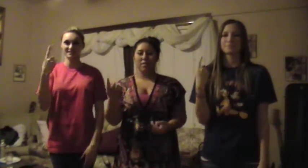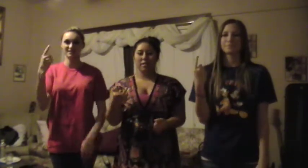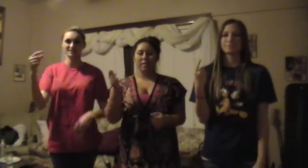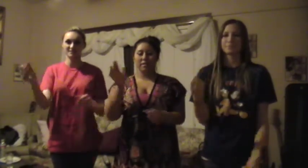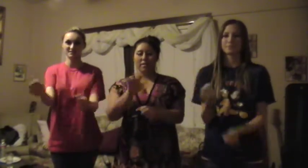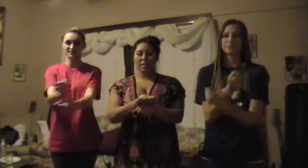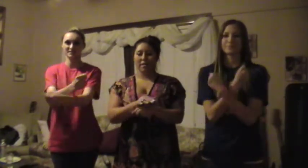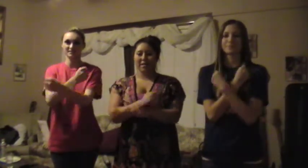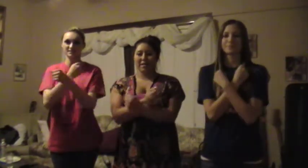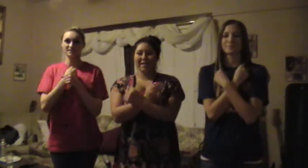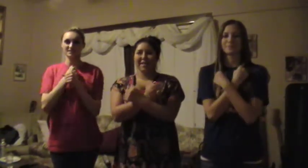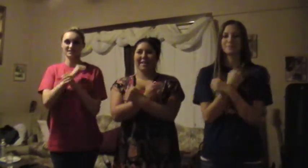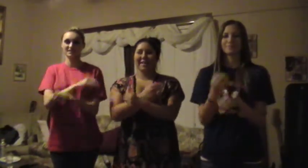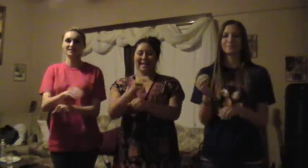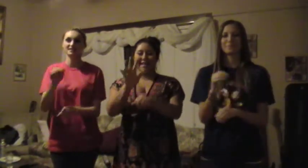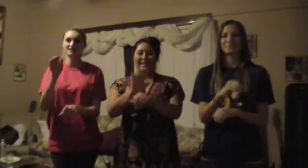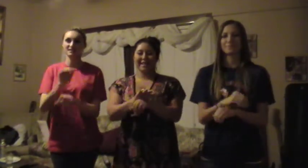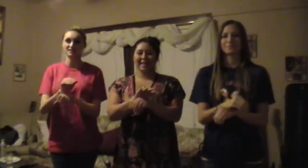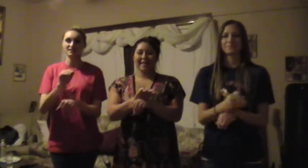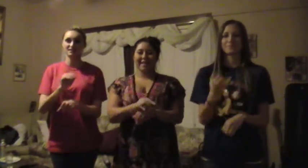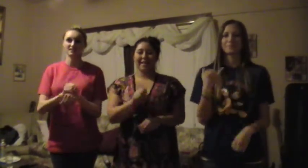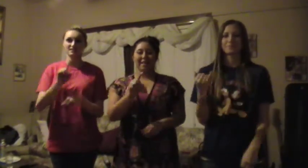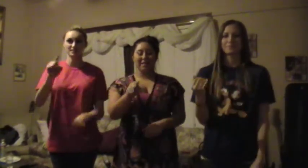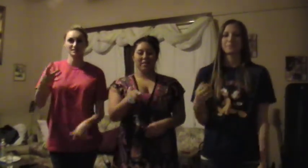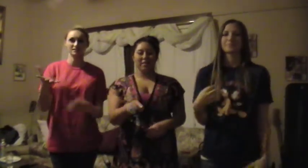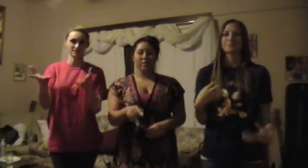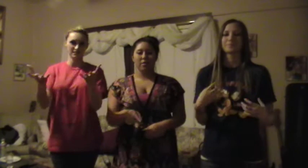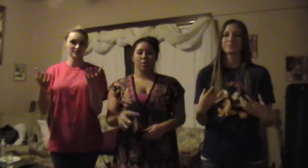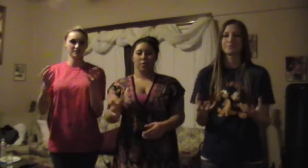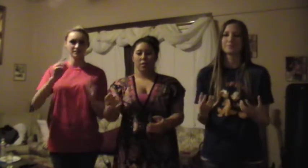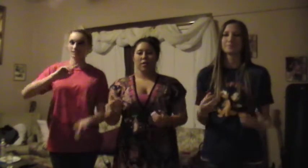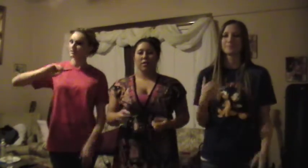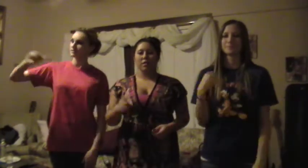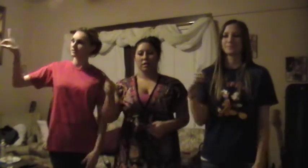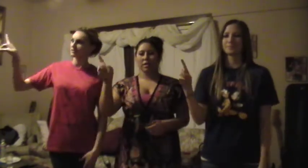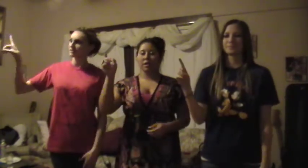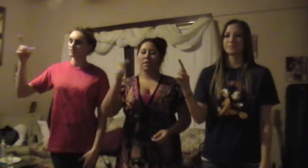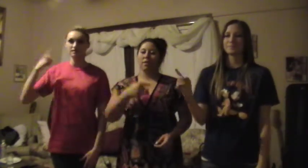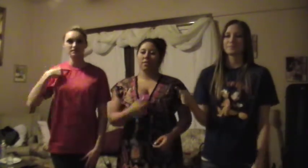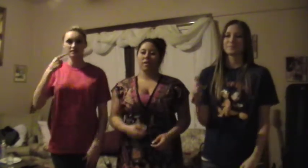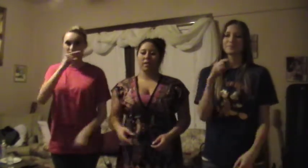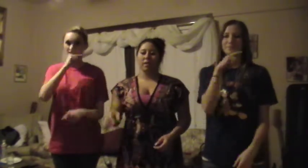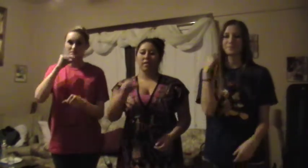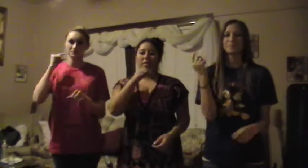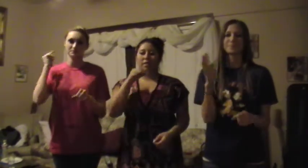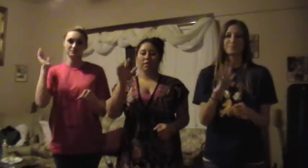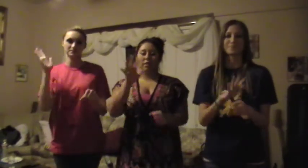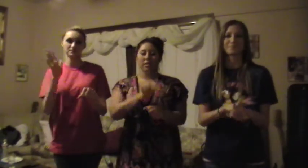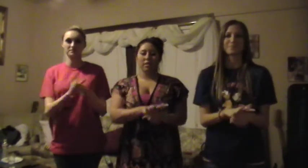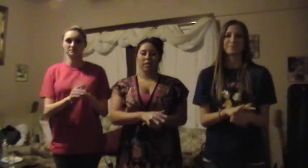one to tuck you in at night if you want to leave. I can guarantee